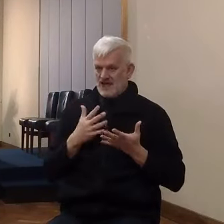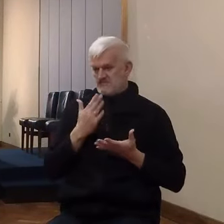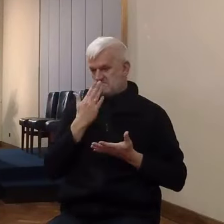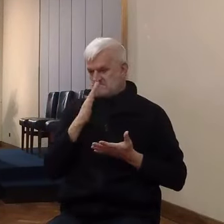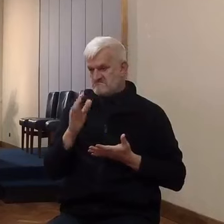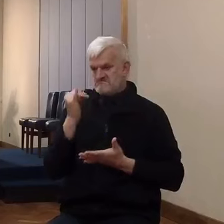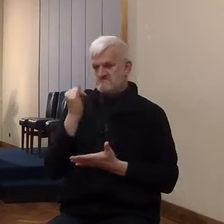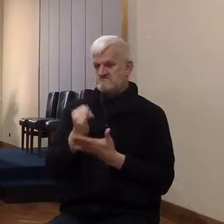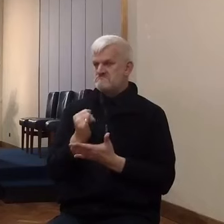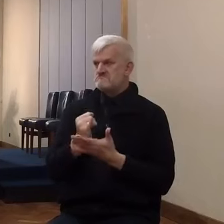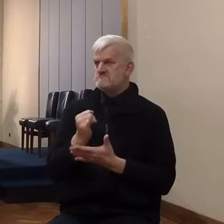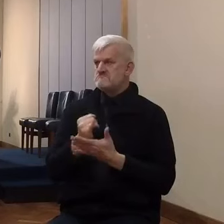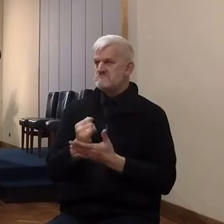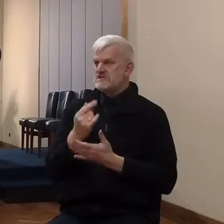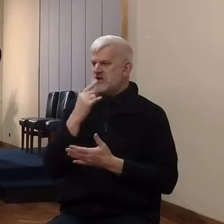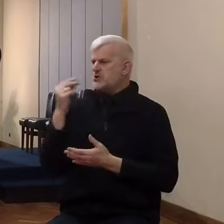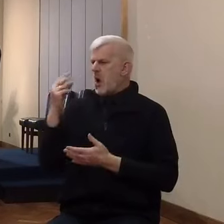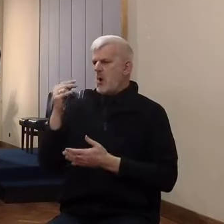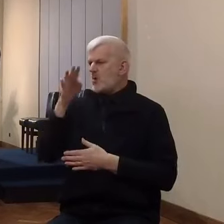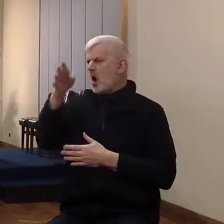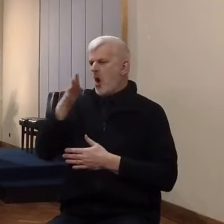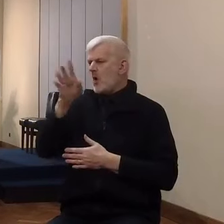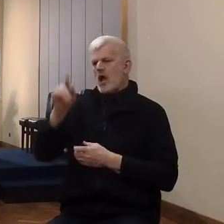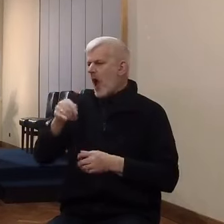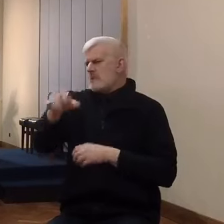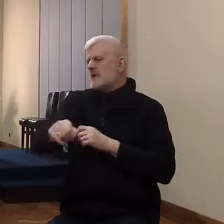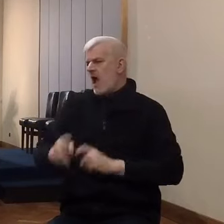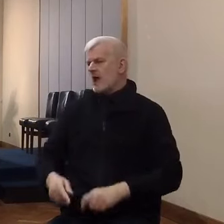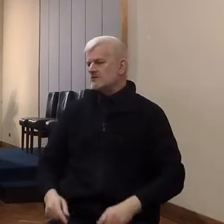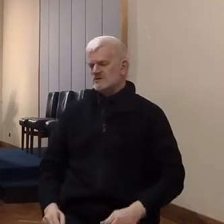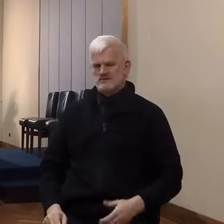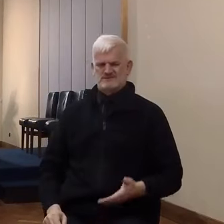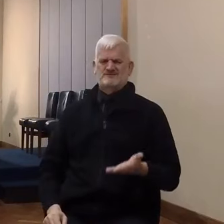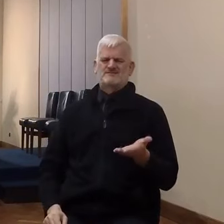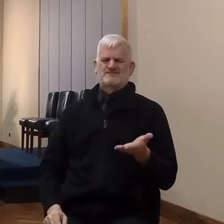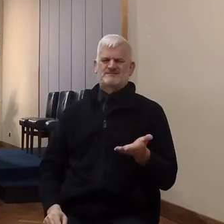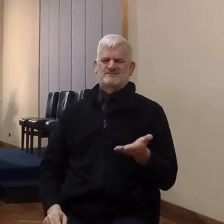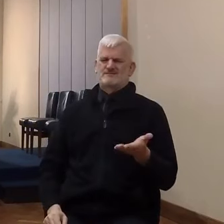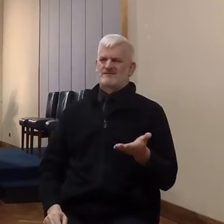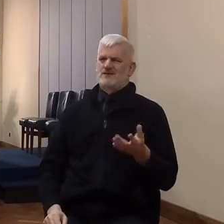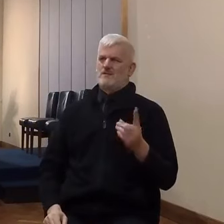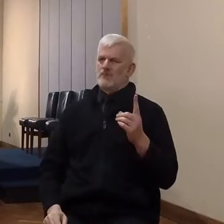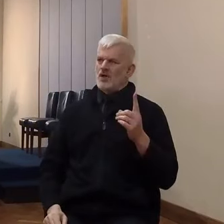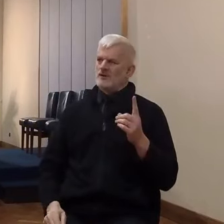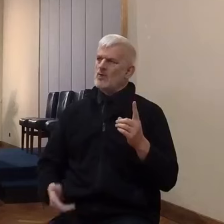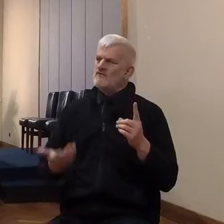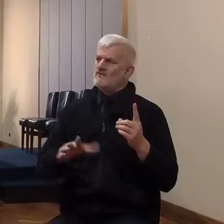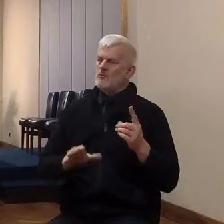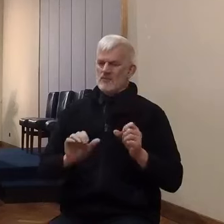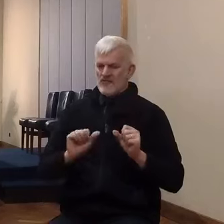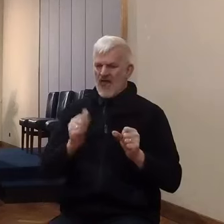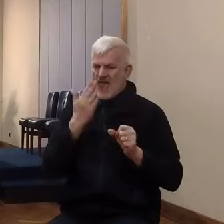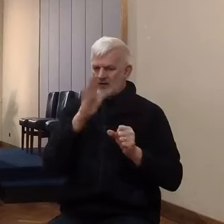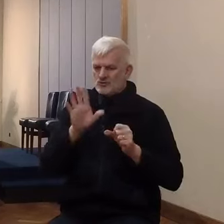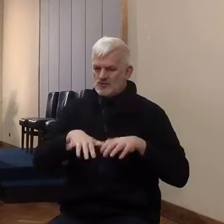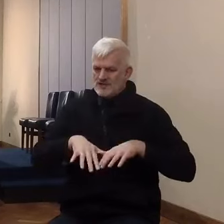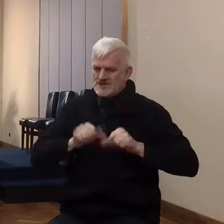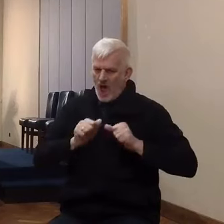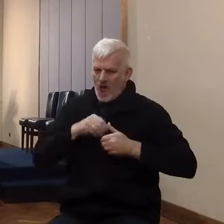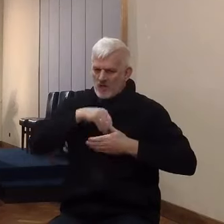trust divine leadership for the root. So naturally we ask, what is Joshua doing?